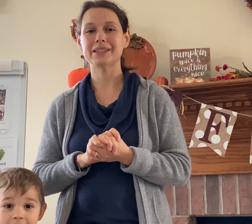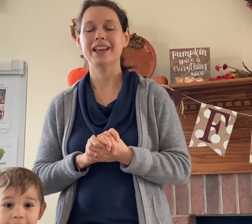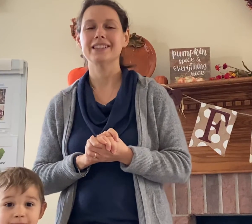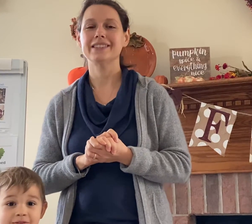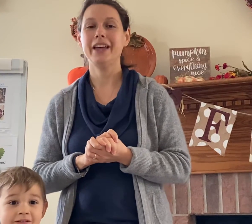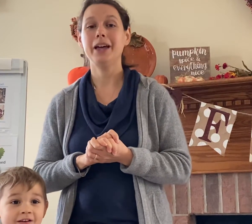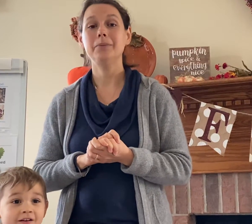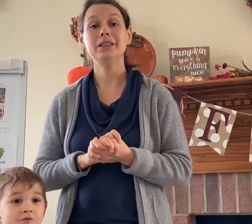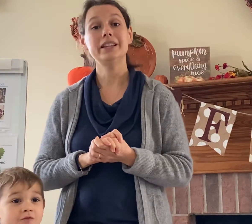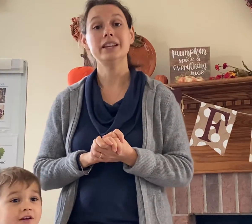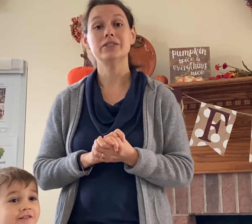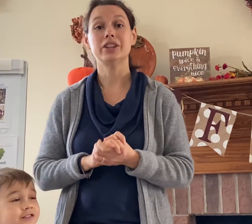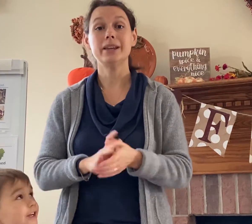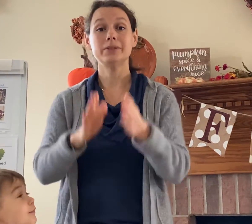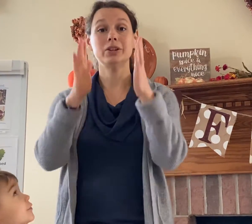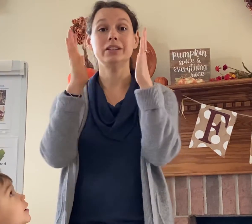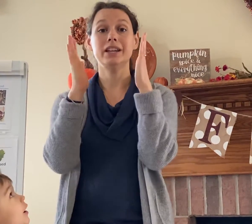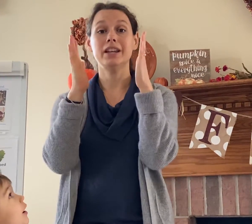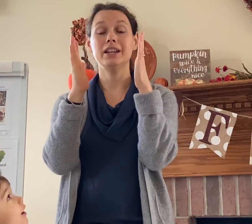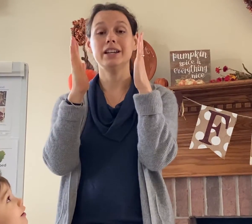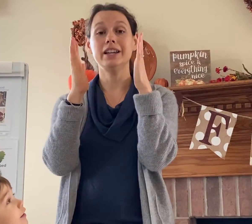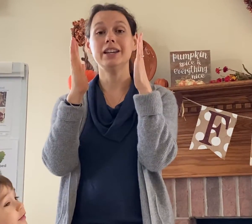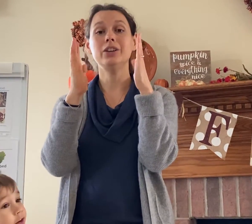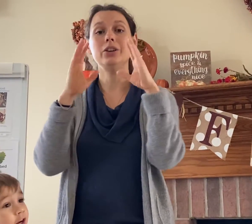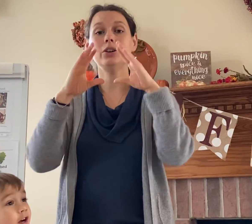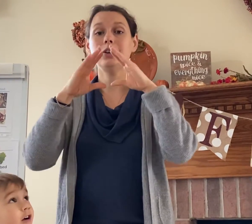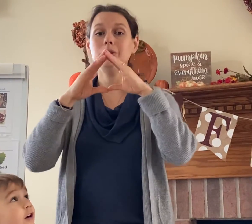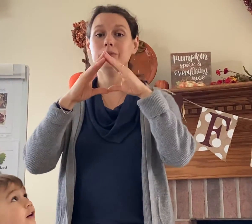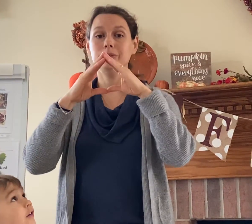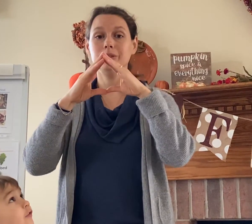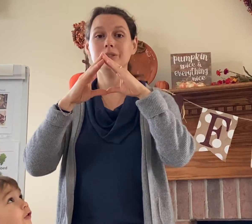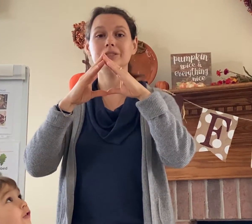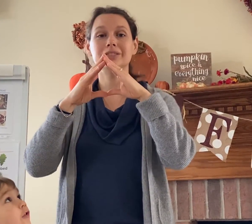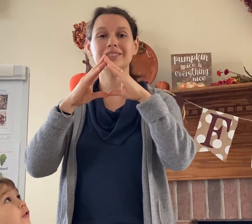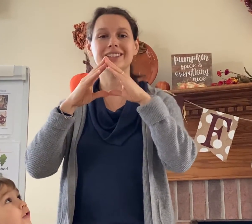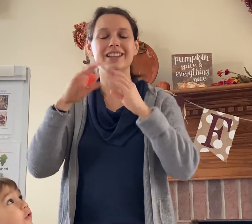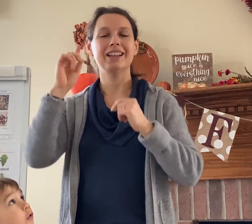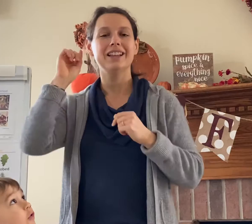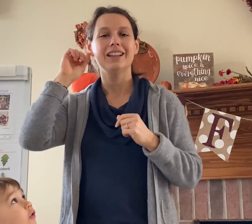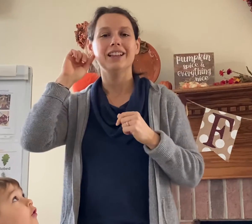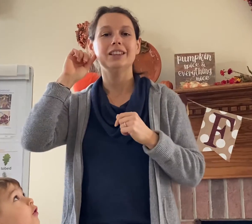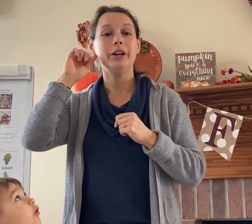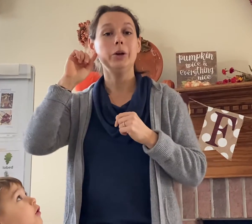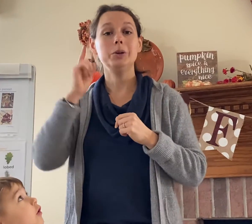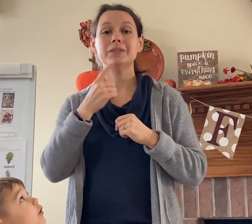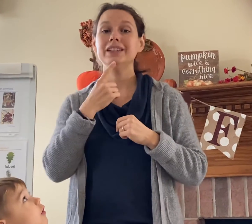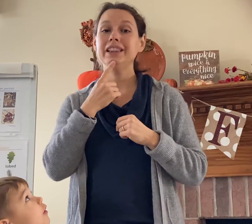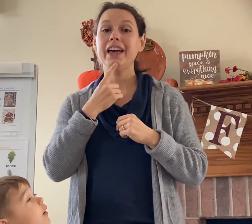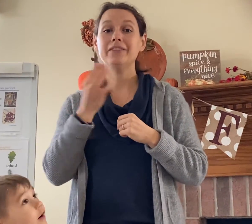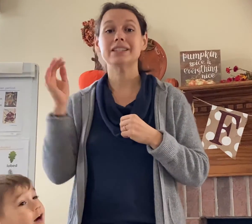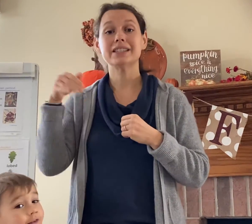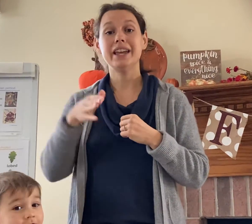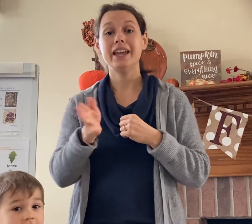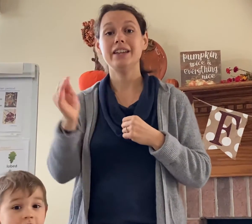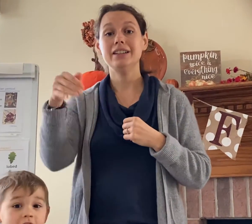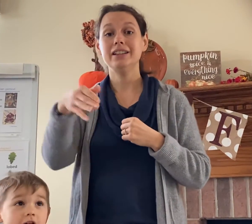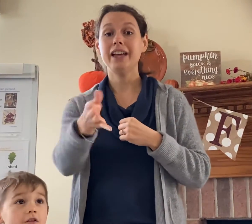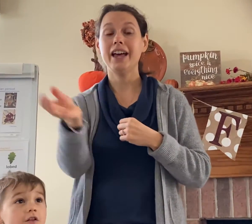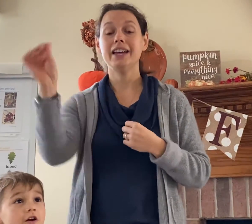some leaf shapes are linear oval lobed cleft scale like